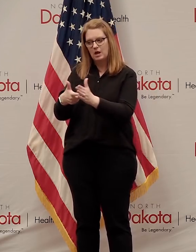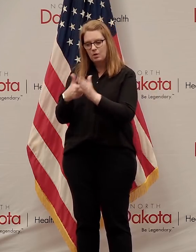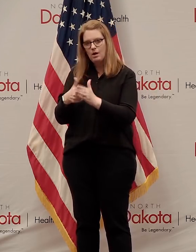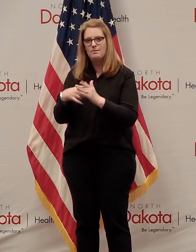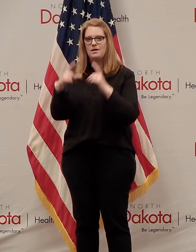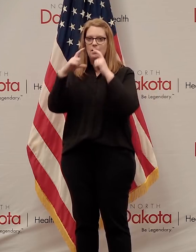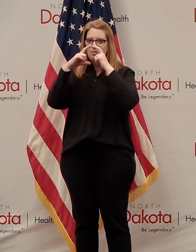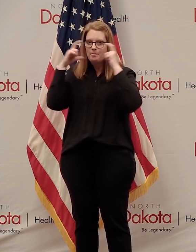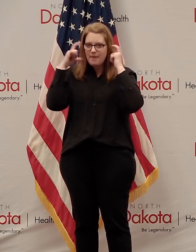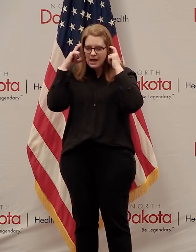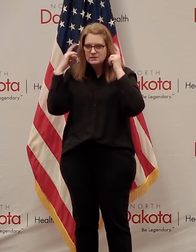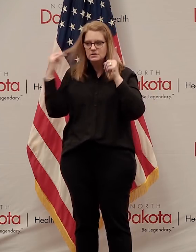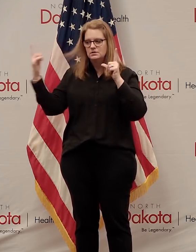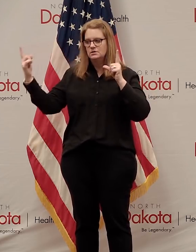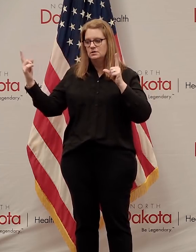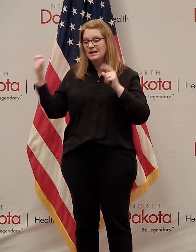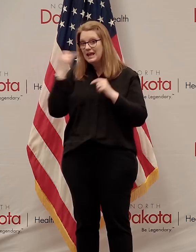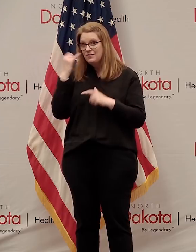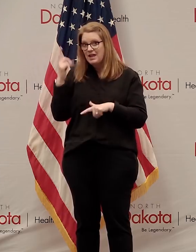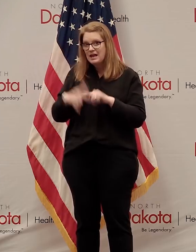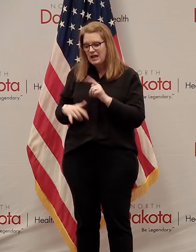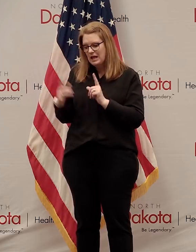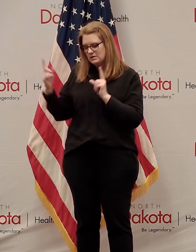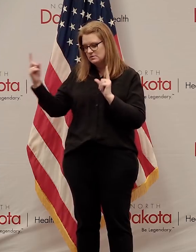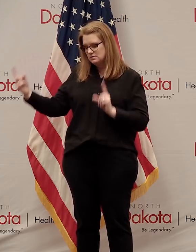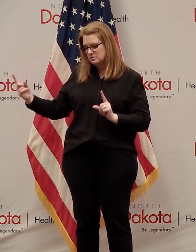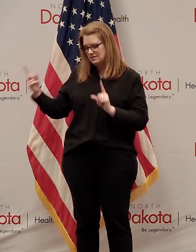where social distancing is not possible.